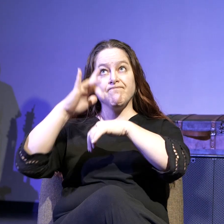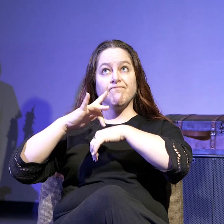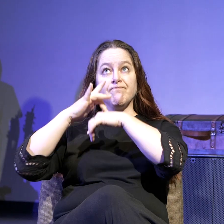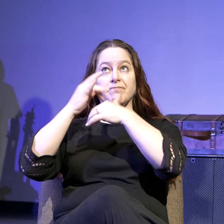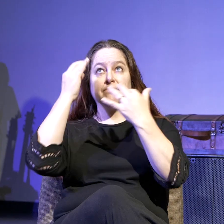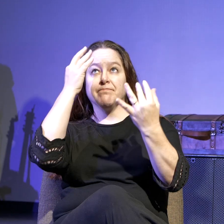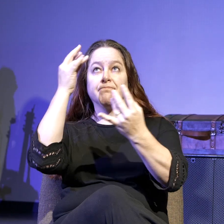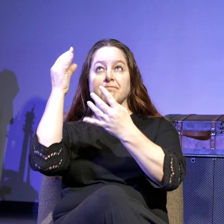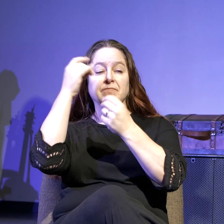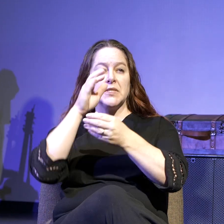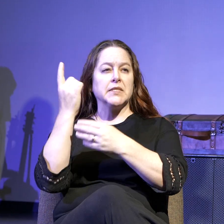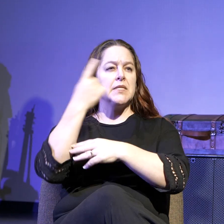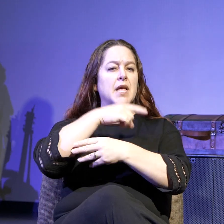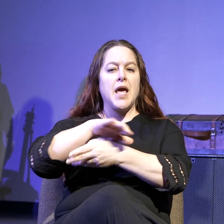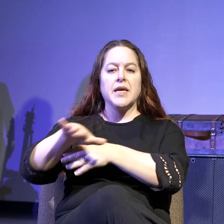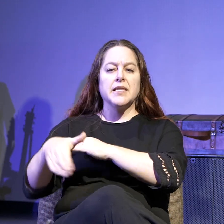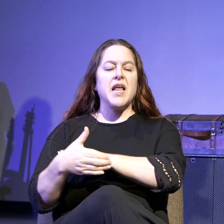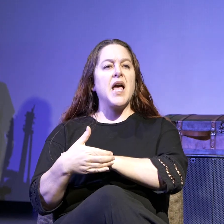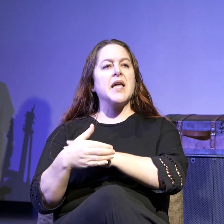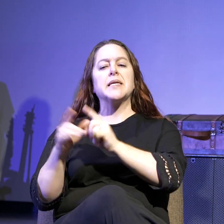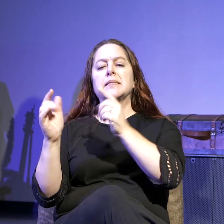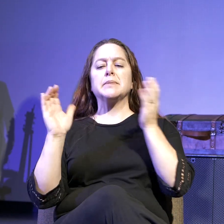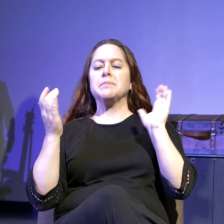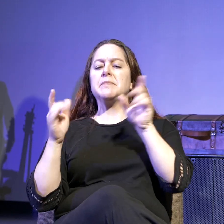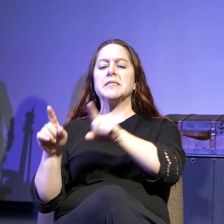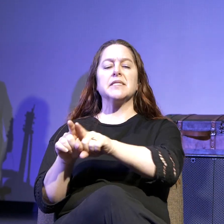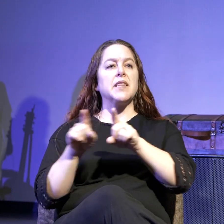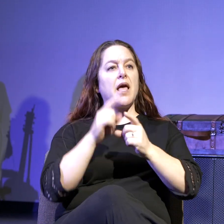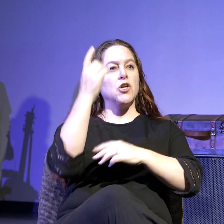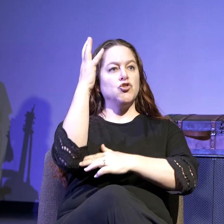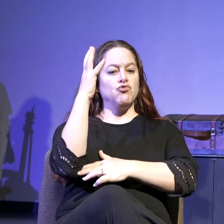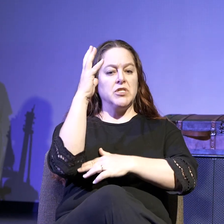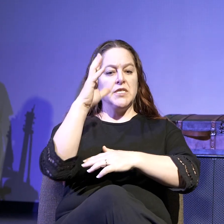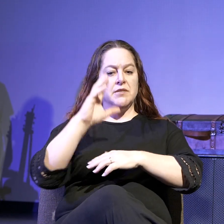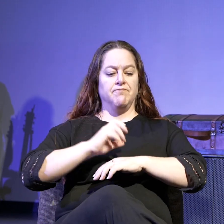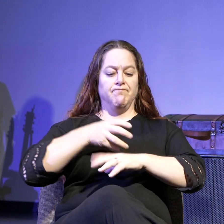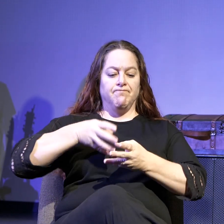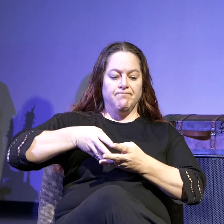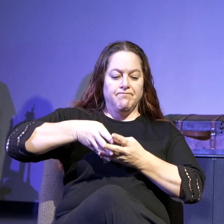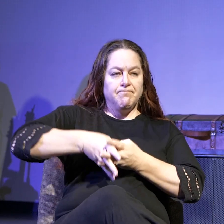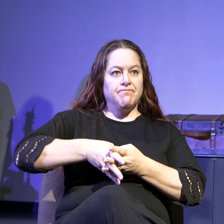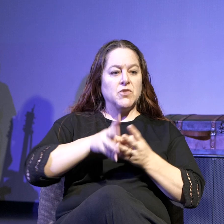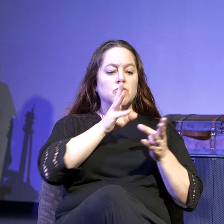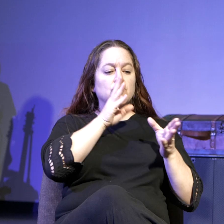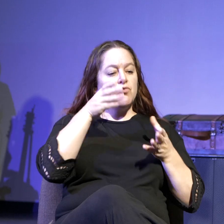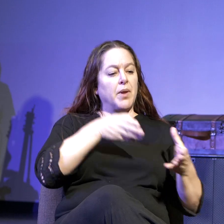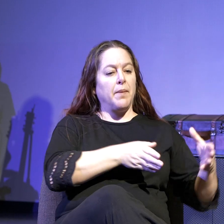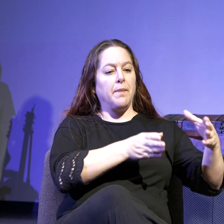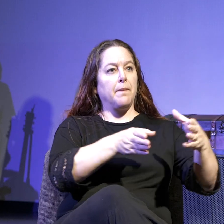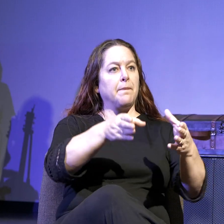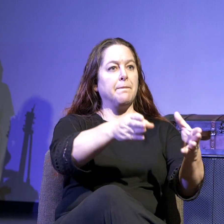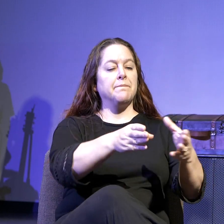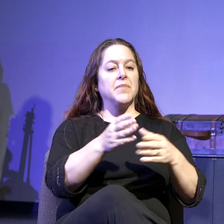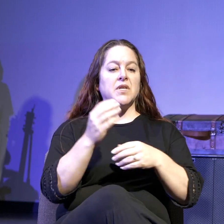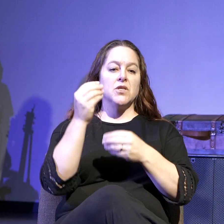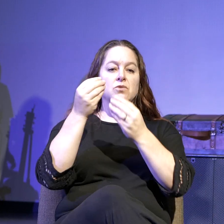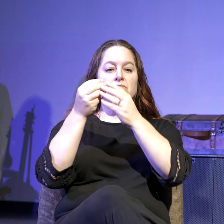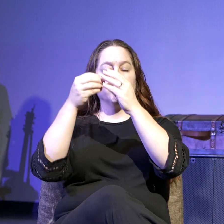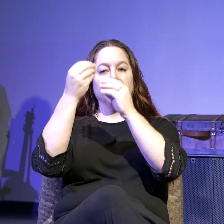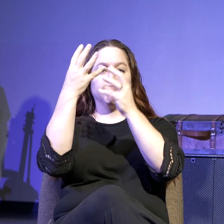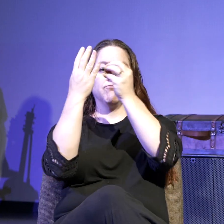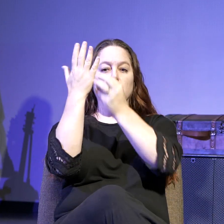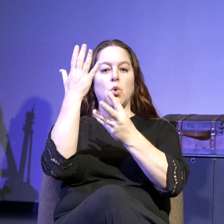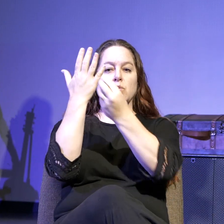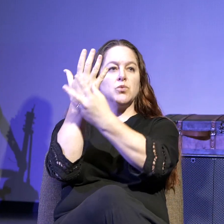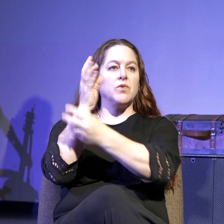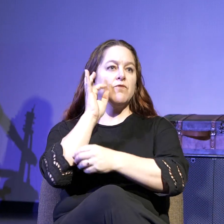night. He is like a tree planted by streams of water that yields its fruit in its season, and its